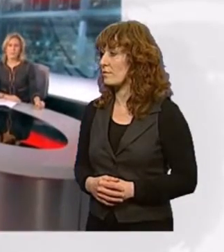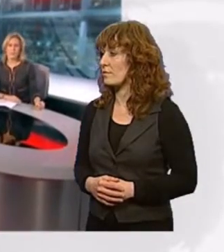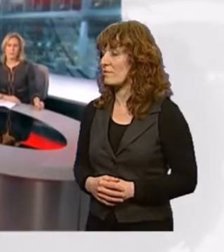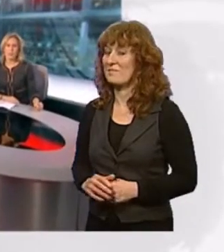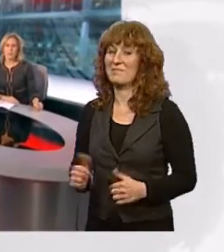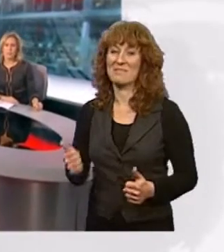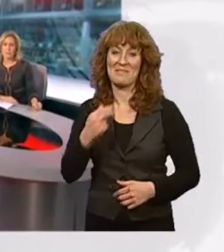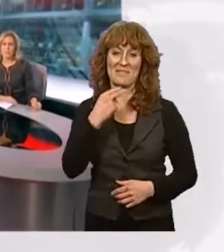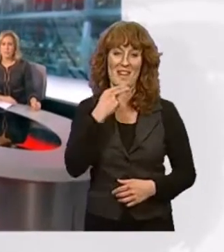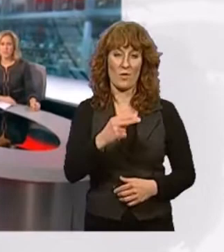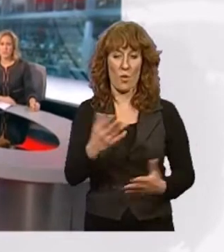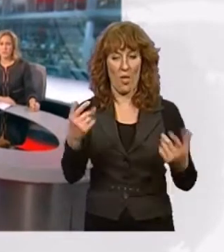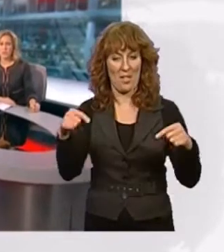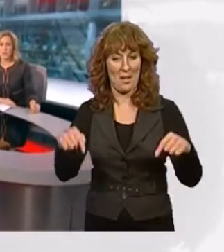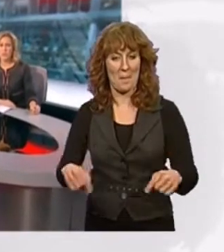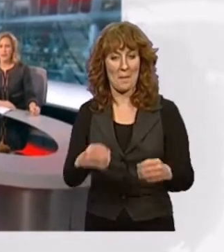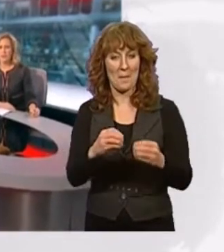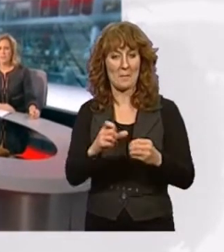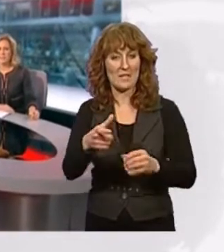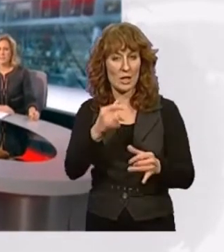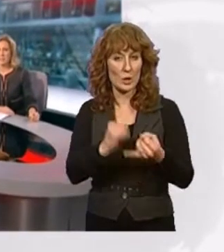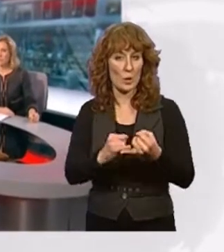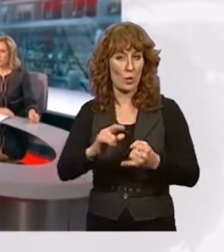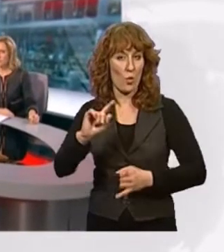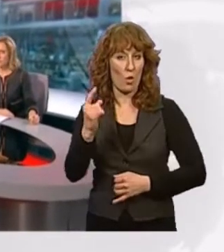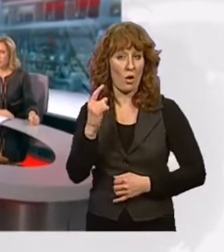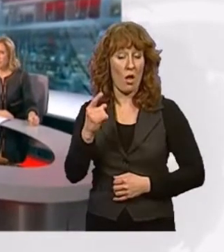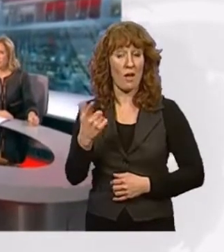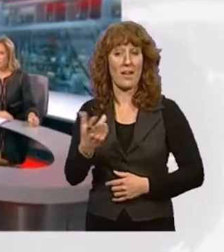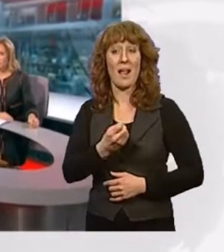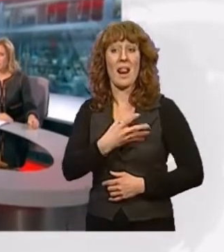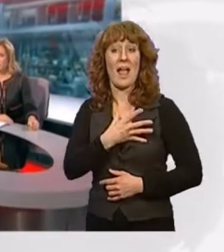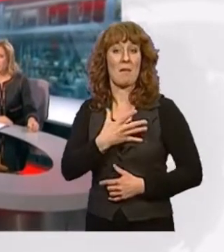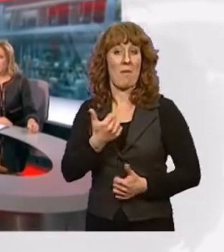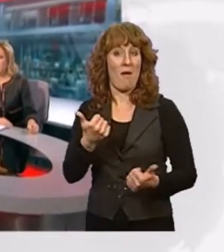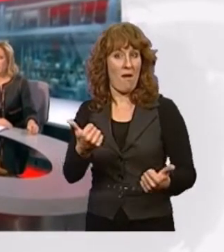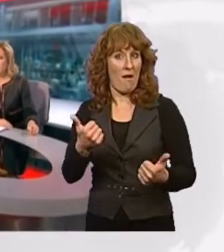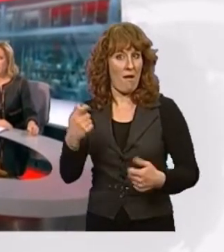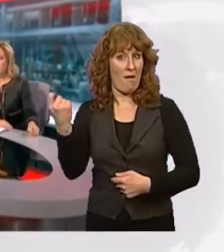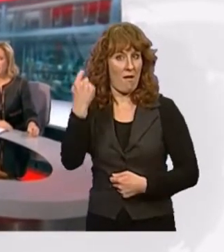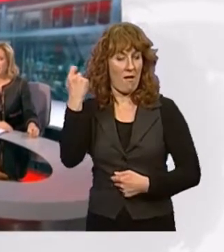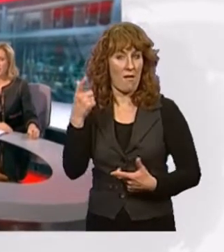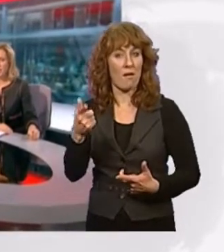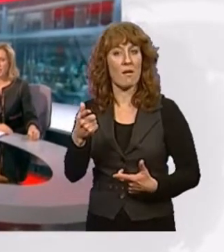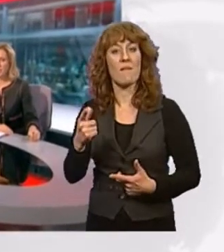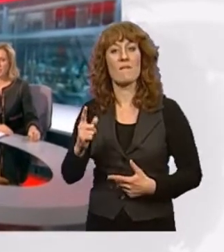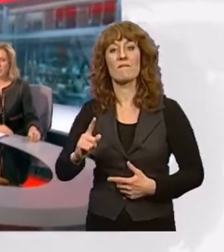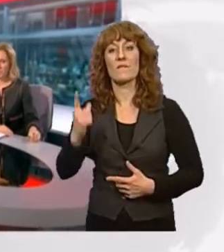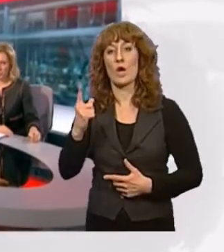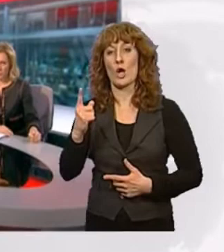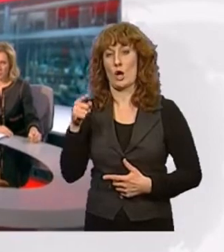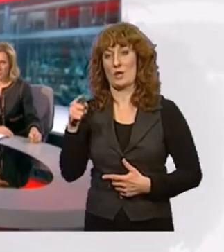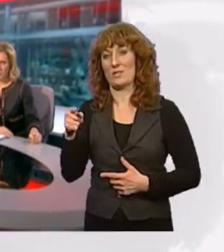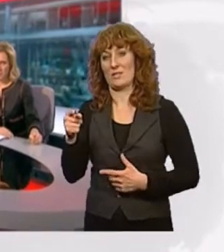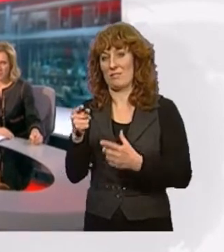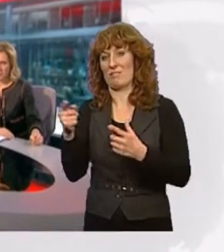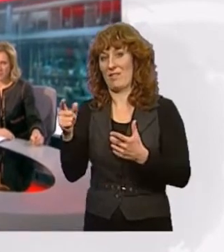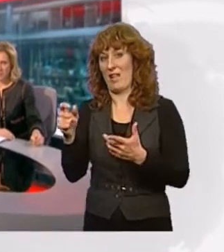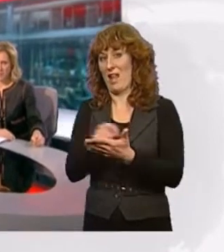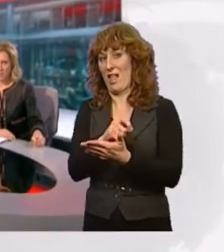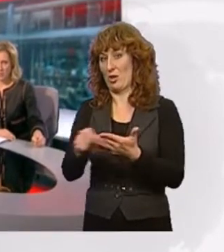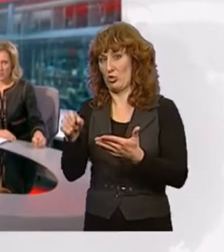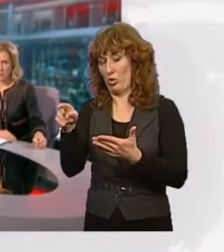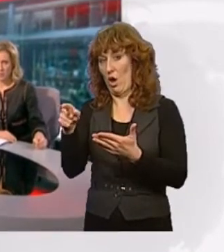Good afternoon and welcome to the BBC News at One. Labour is enjoying victory after comfortably winning the first by-election of the new Parliament.